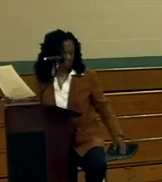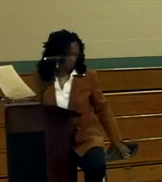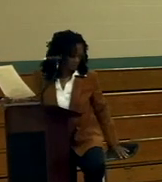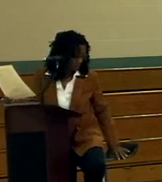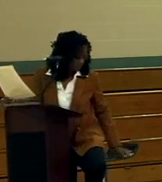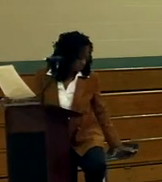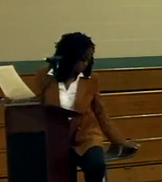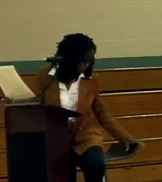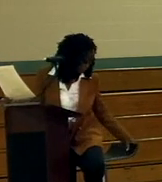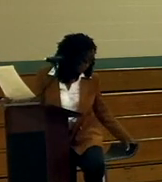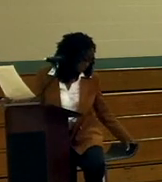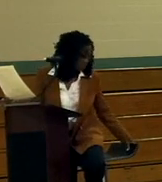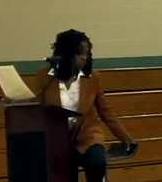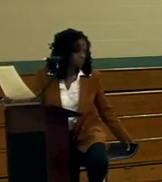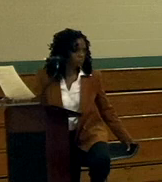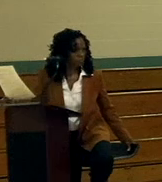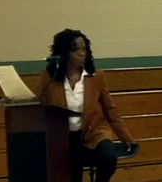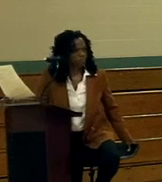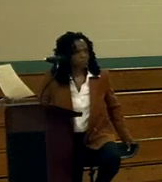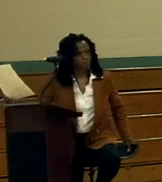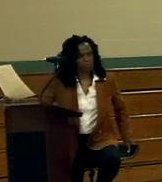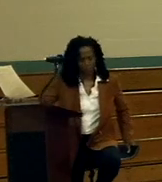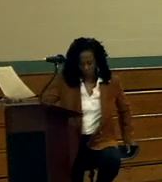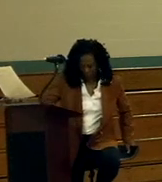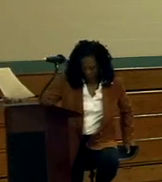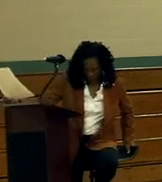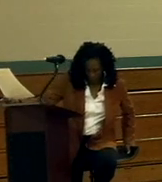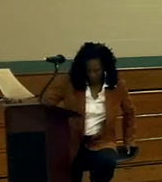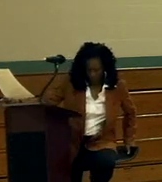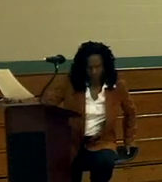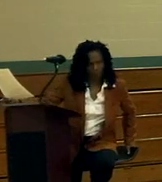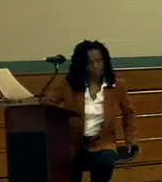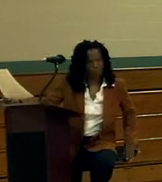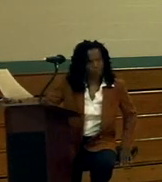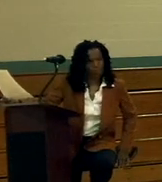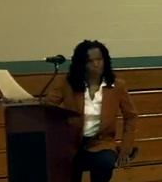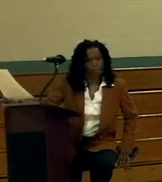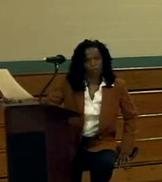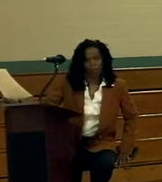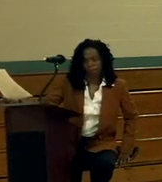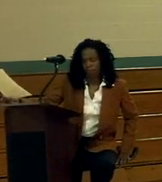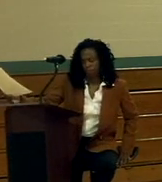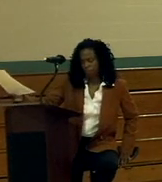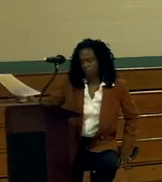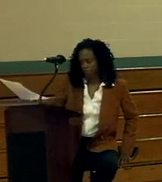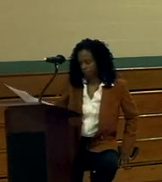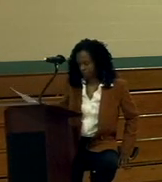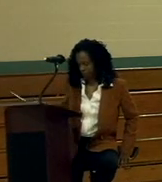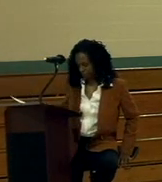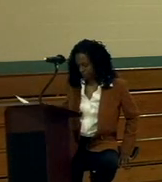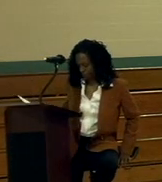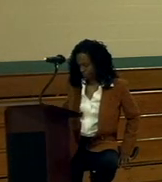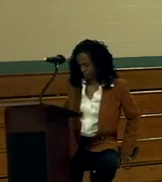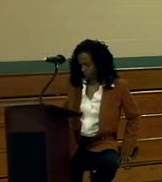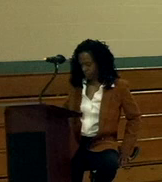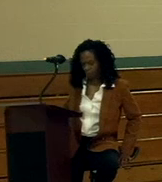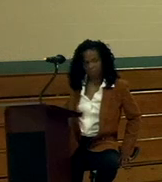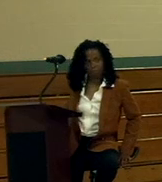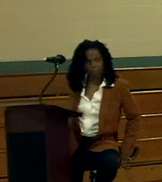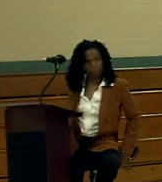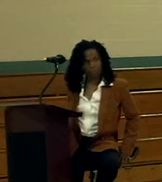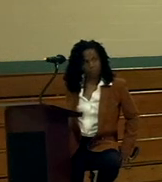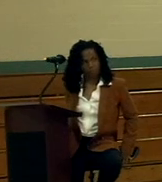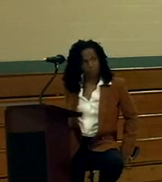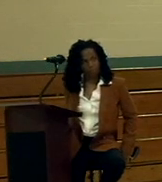as far as population. And the reason why I just wanted to say that is because one of the